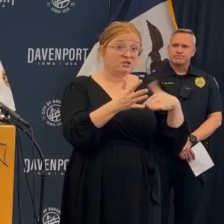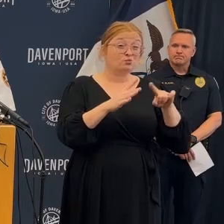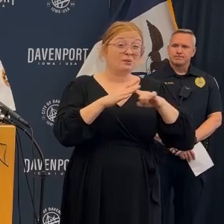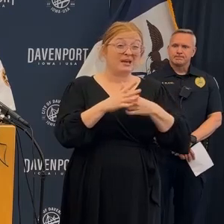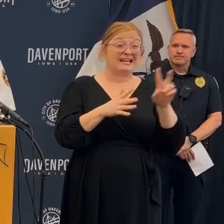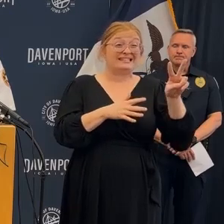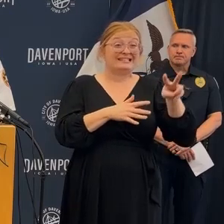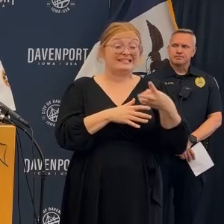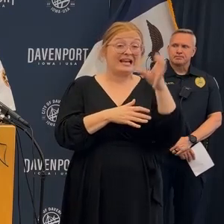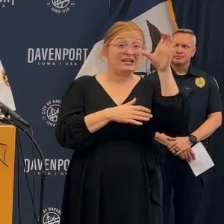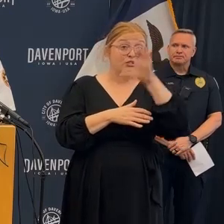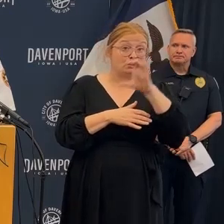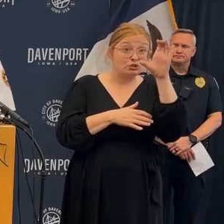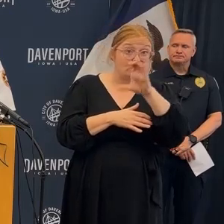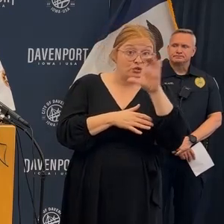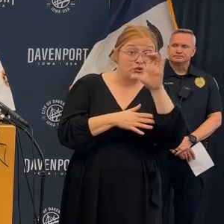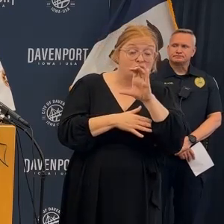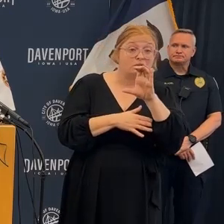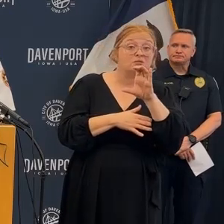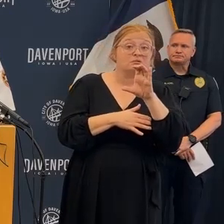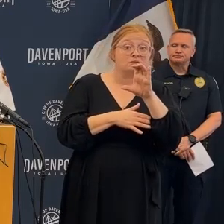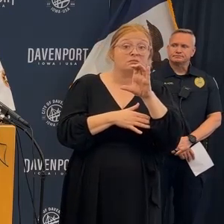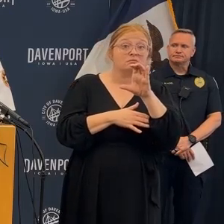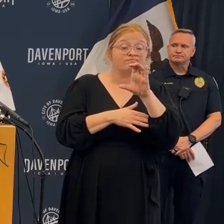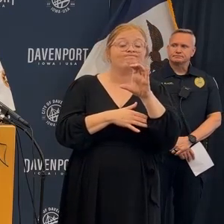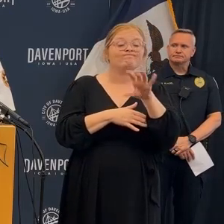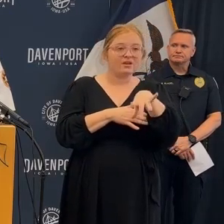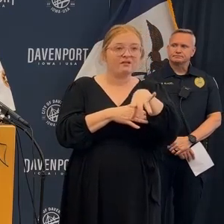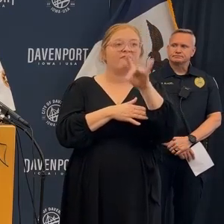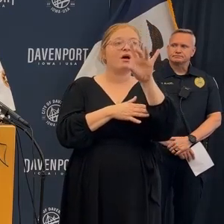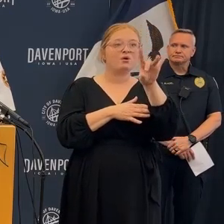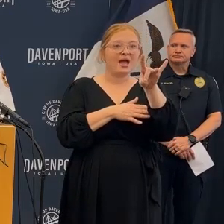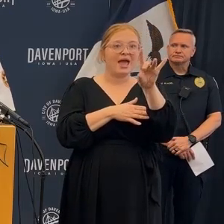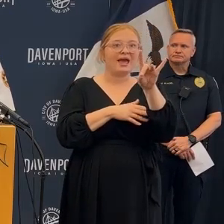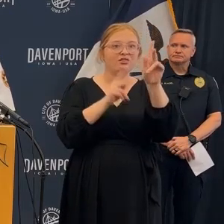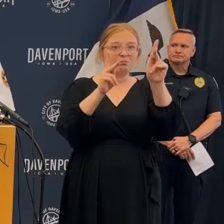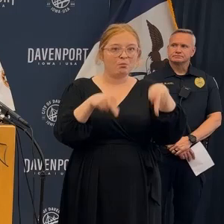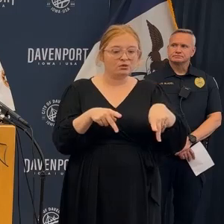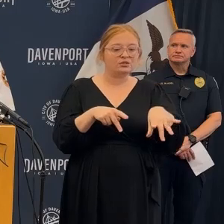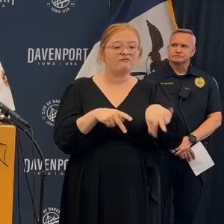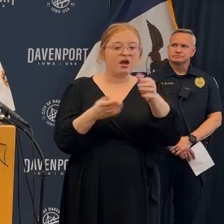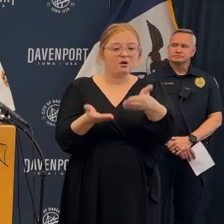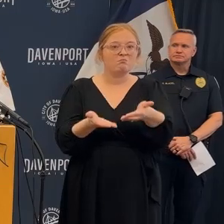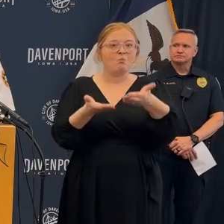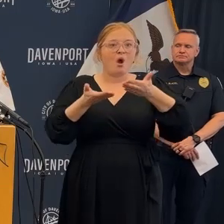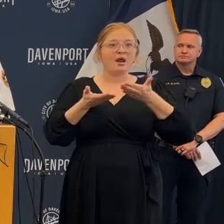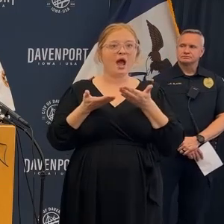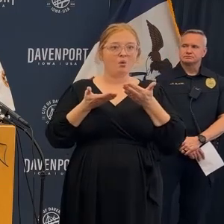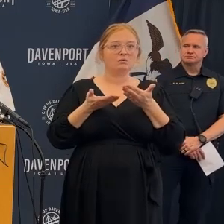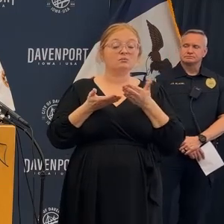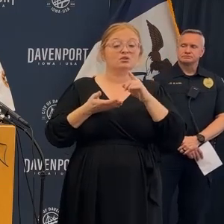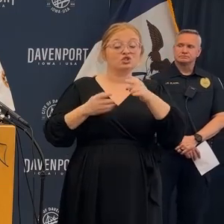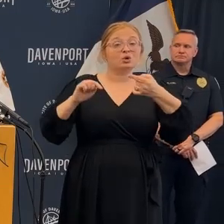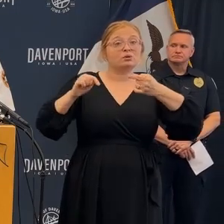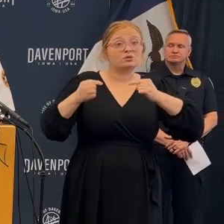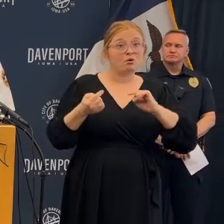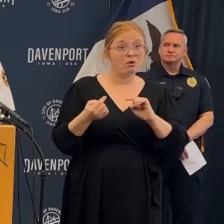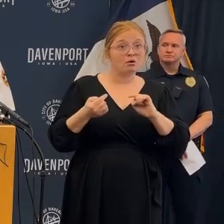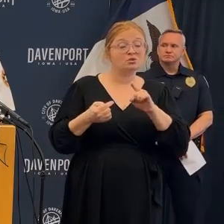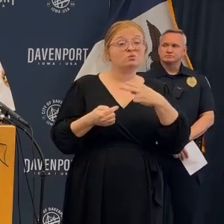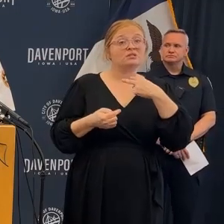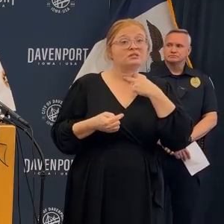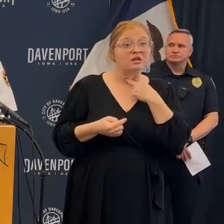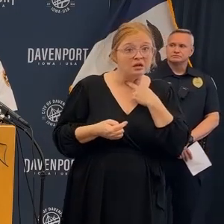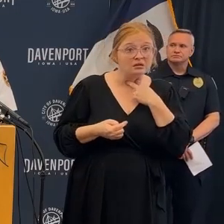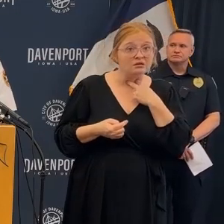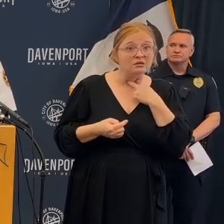search of the facility. Through these efforts, an eighth victim was located and extricated. Due